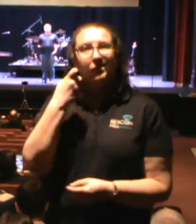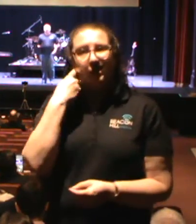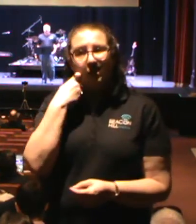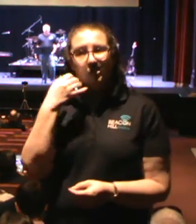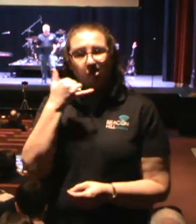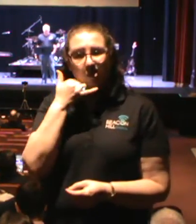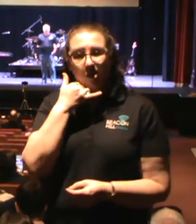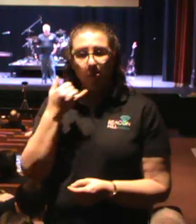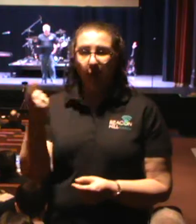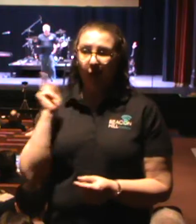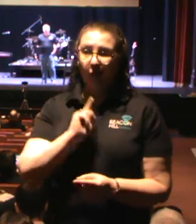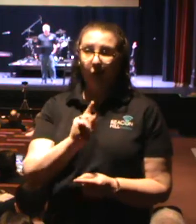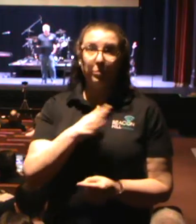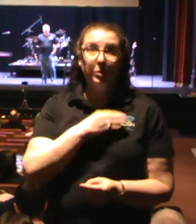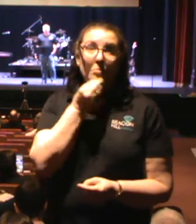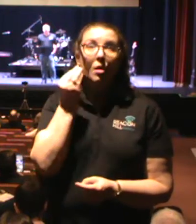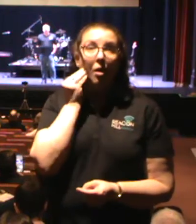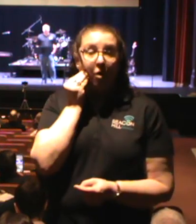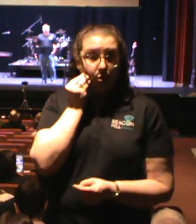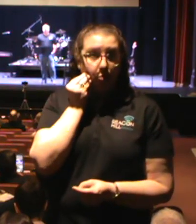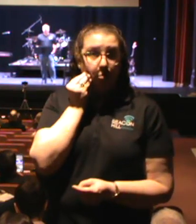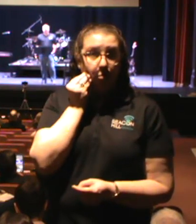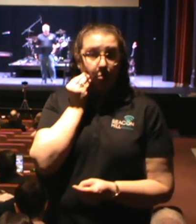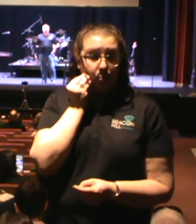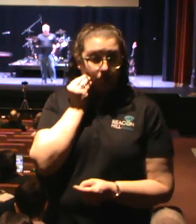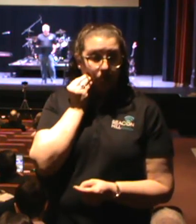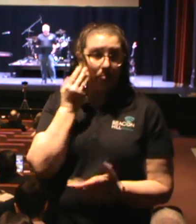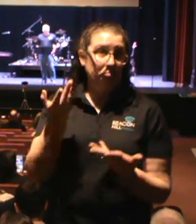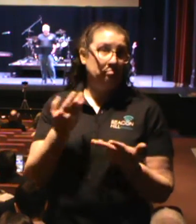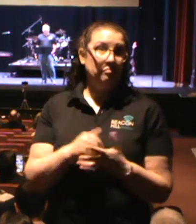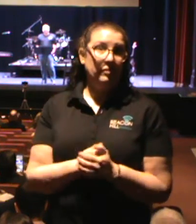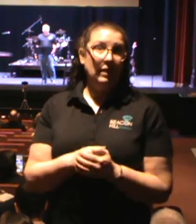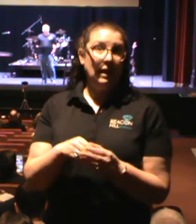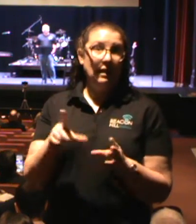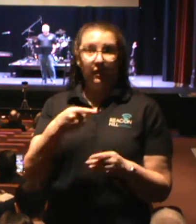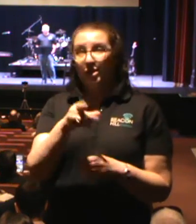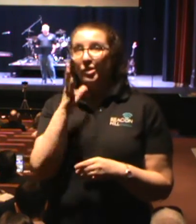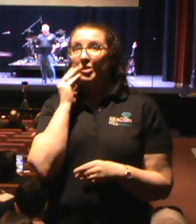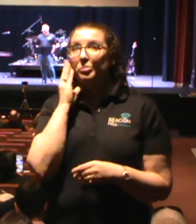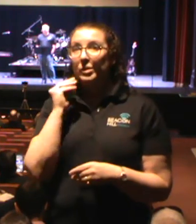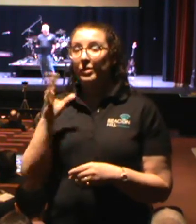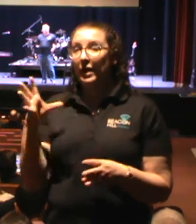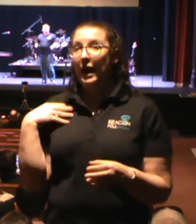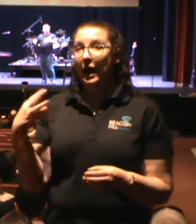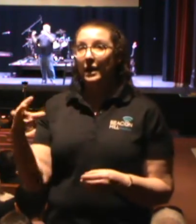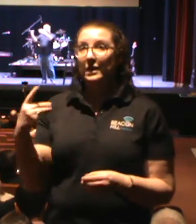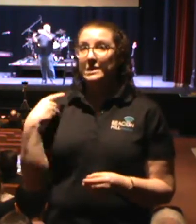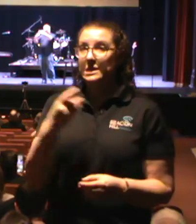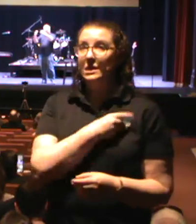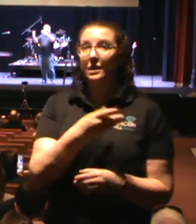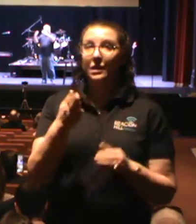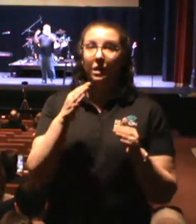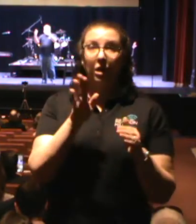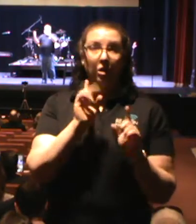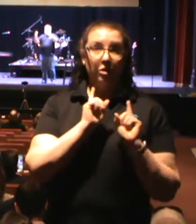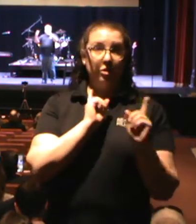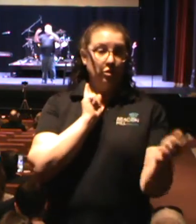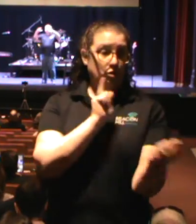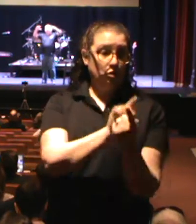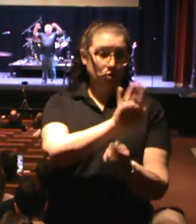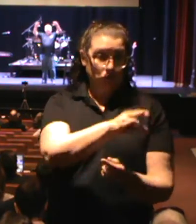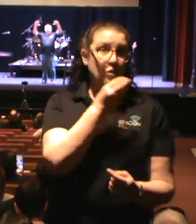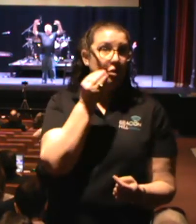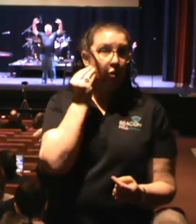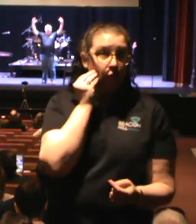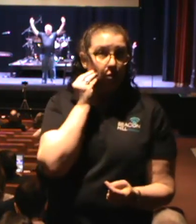me and come visit us when Kim and I first got married. Has anybody ever had a deacon come to their house and visit them and call them, right? So a lot of churches